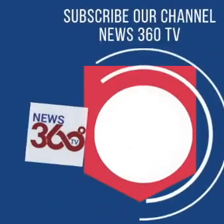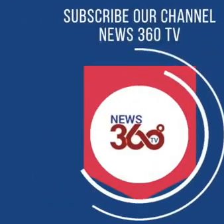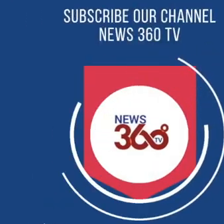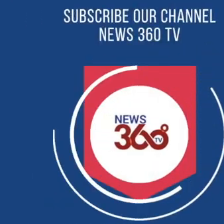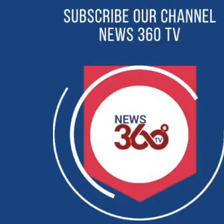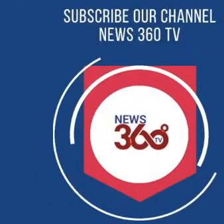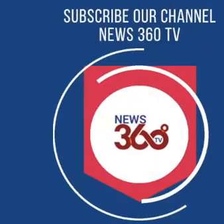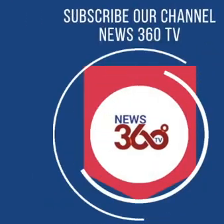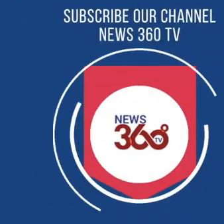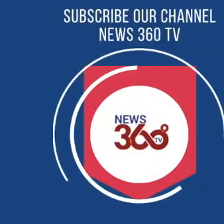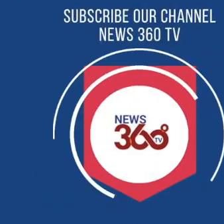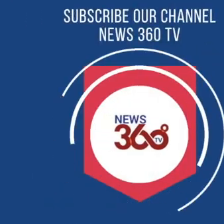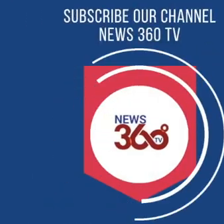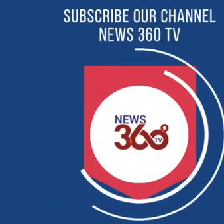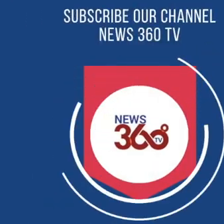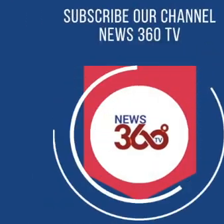basis.